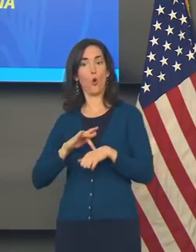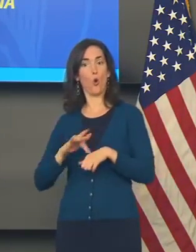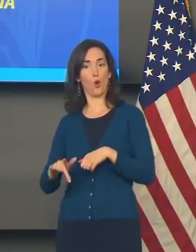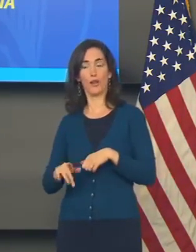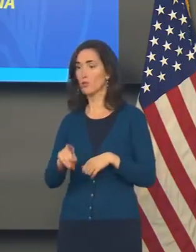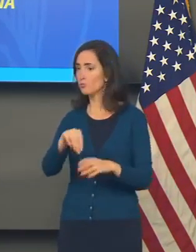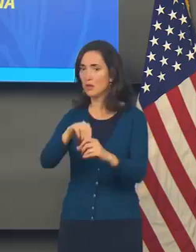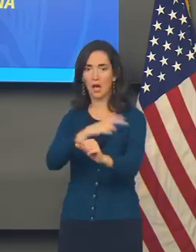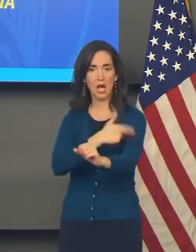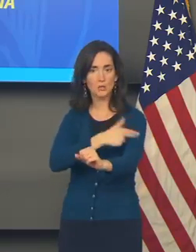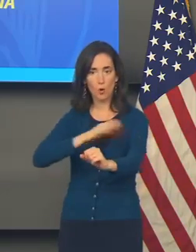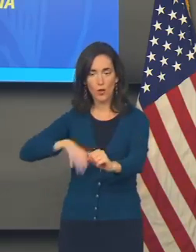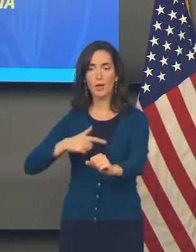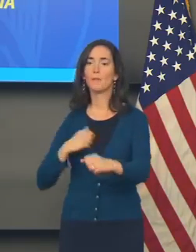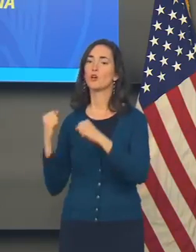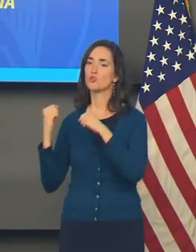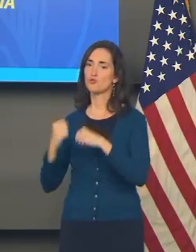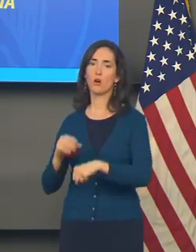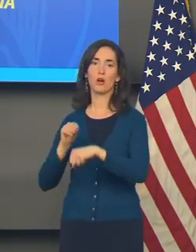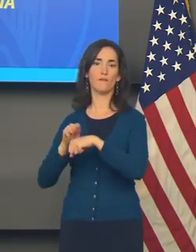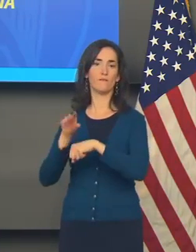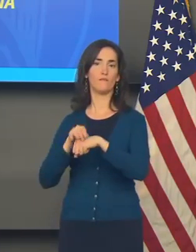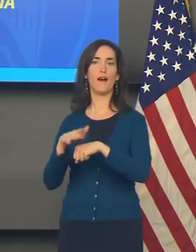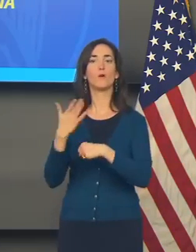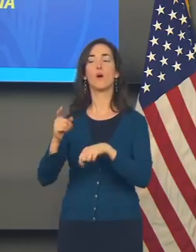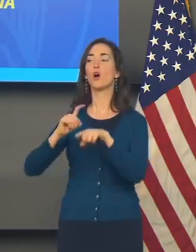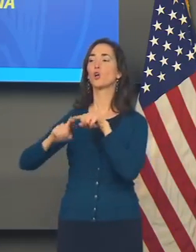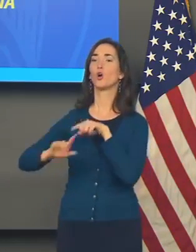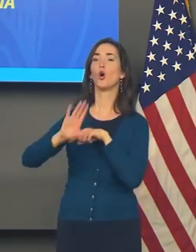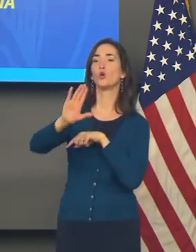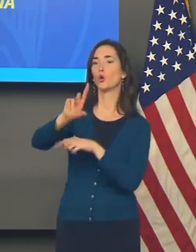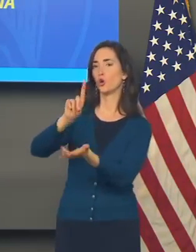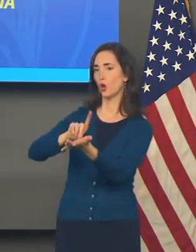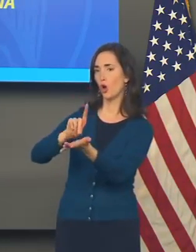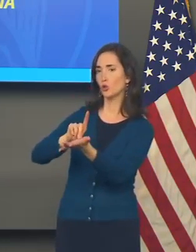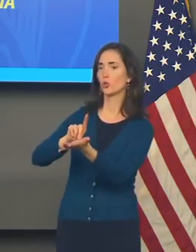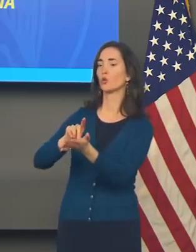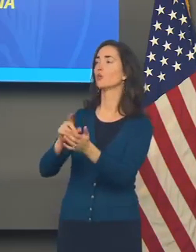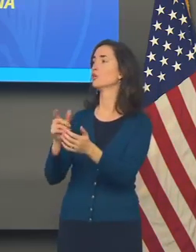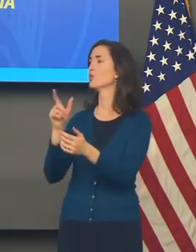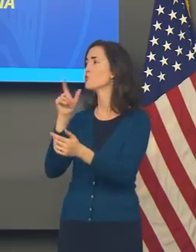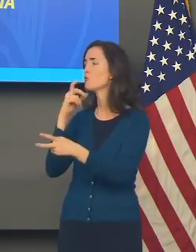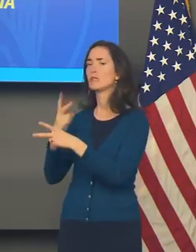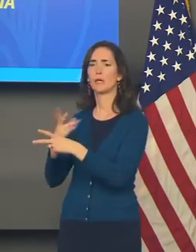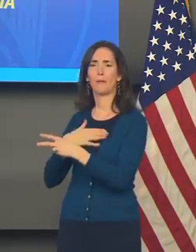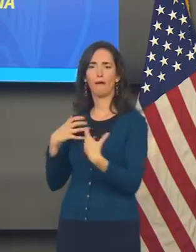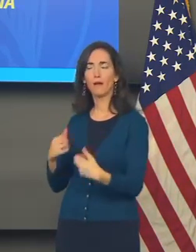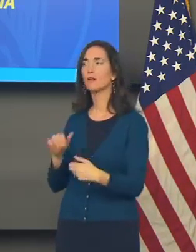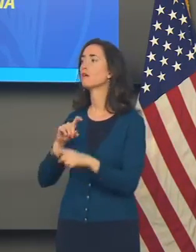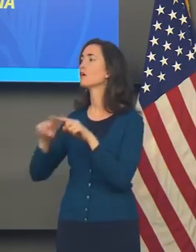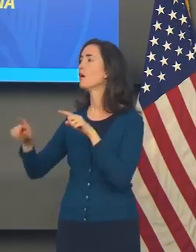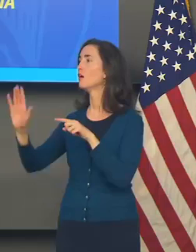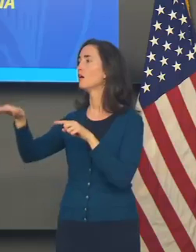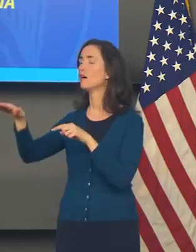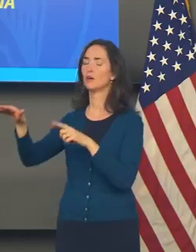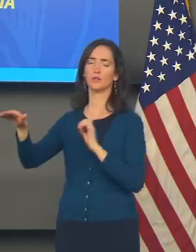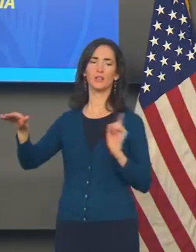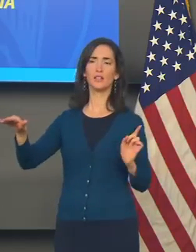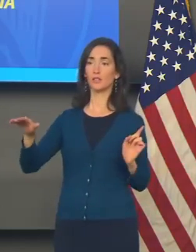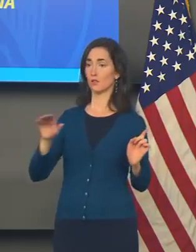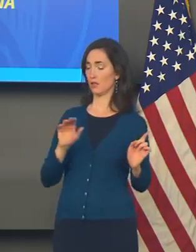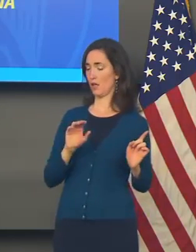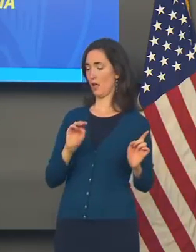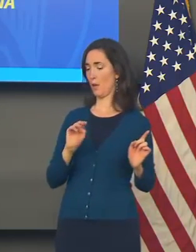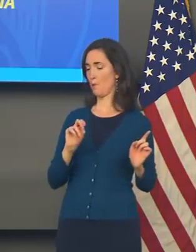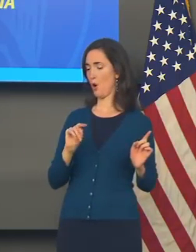in a hospital, I strongly advise you, call your doctor or your medical provider. Ask if monoclonal antibodies are